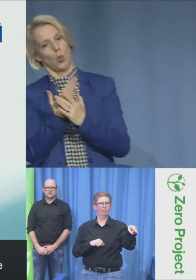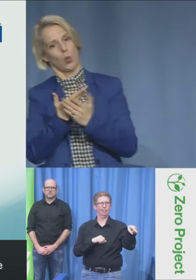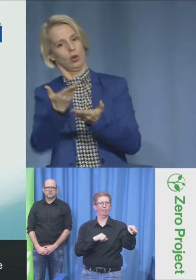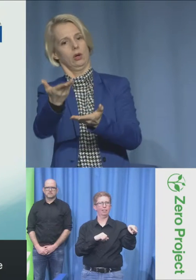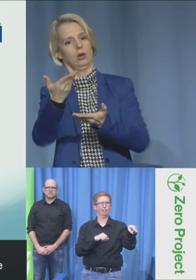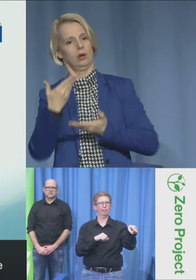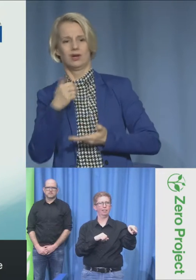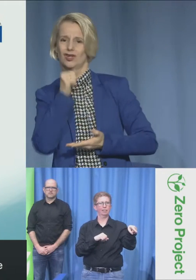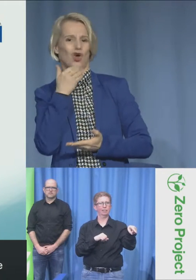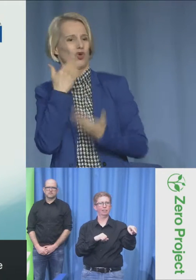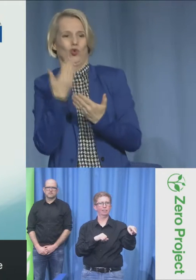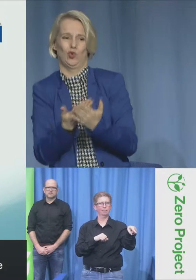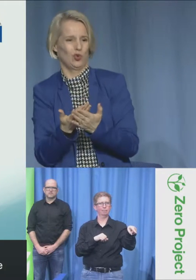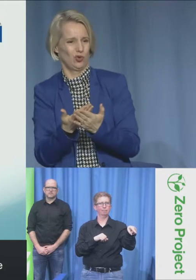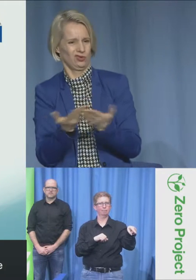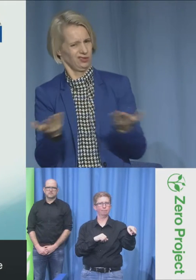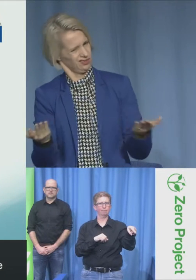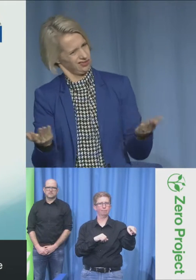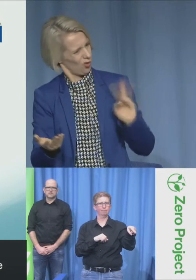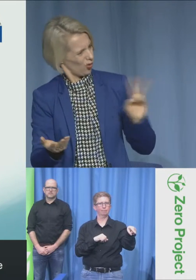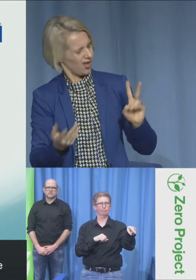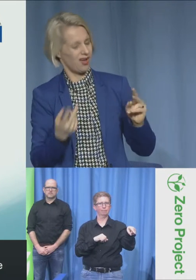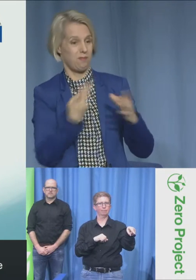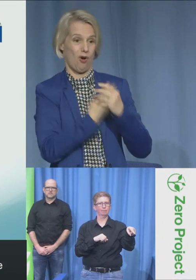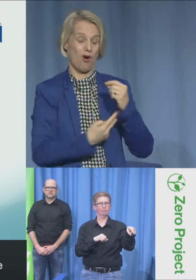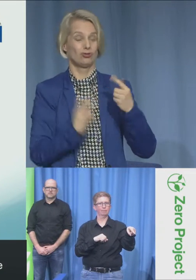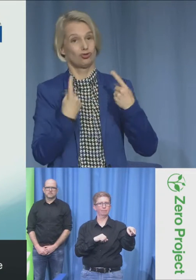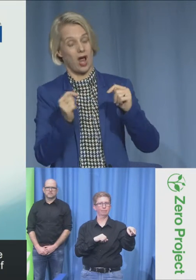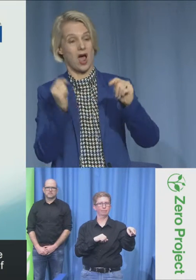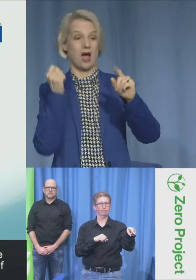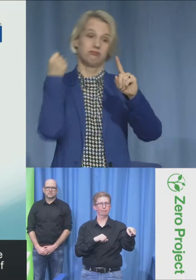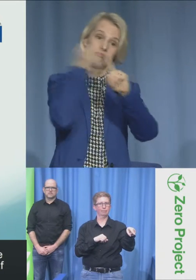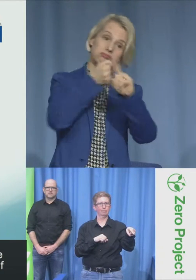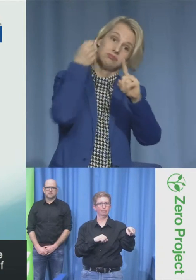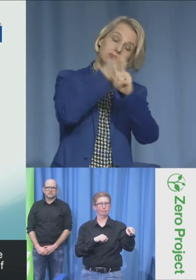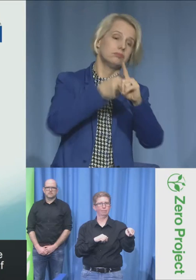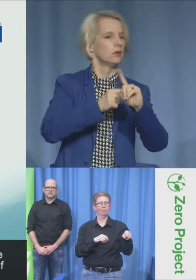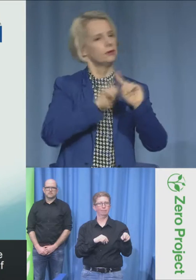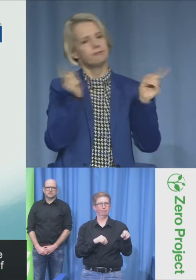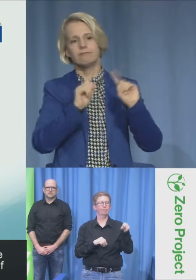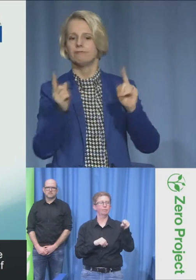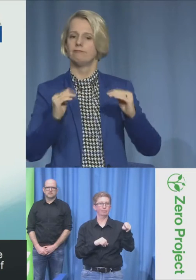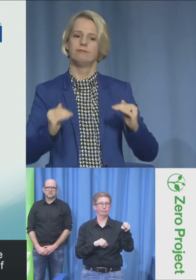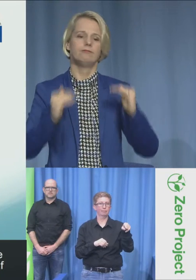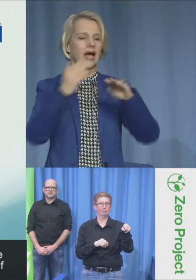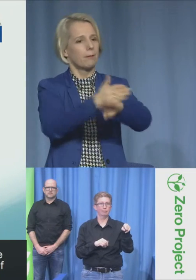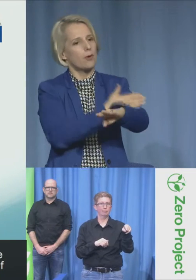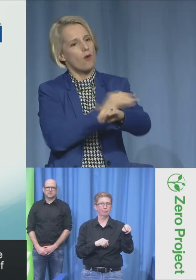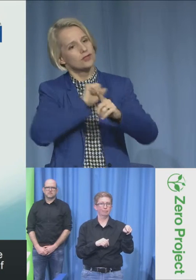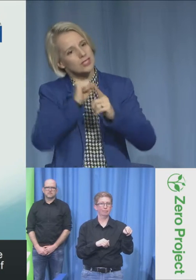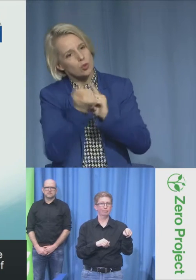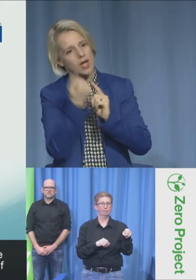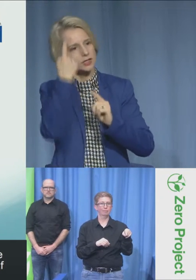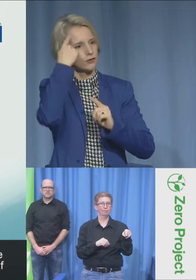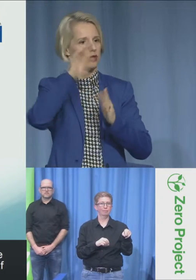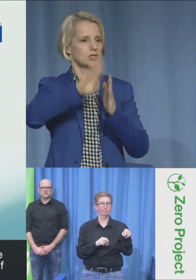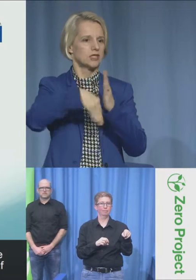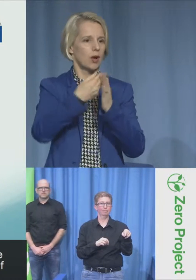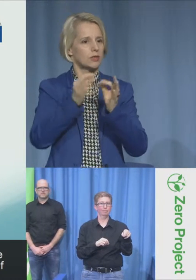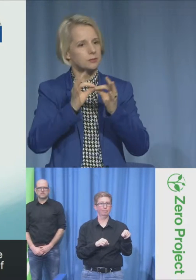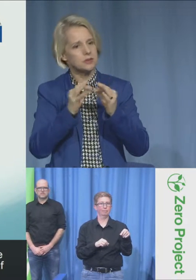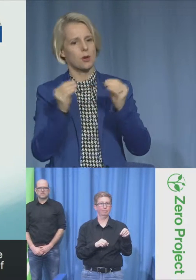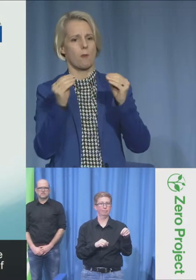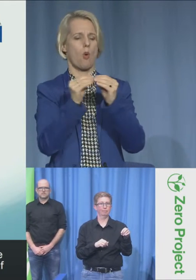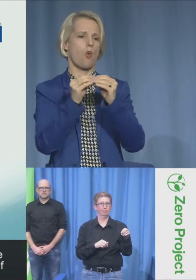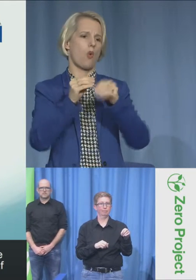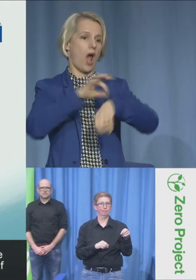mandate, and he did not get a very good deal out of it from the administration. So we're